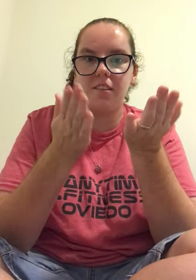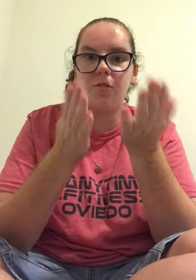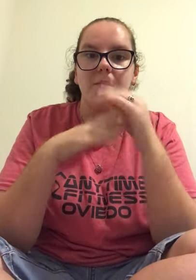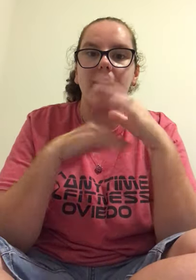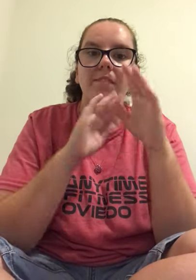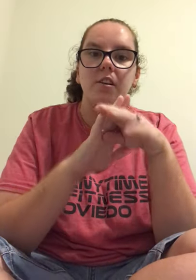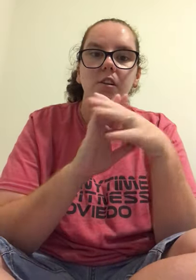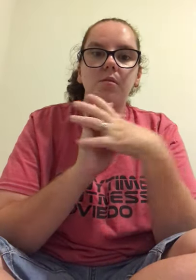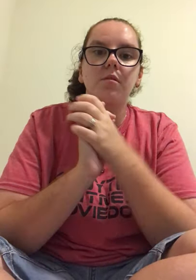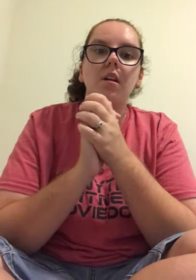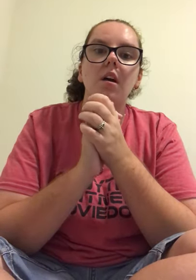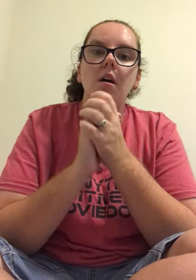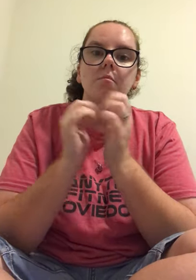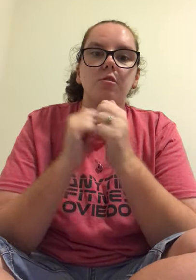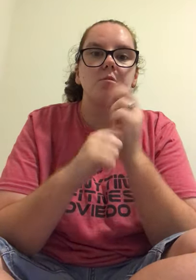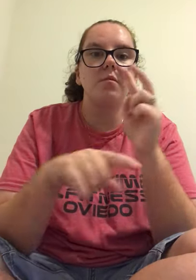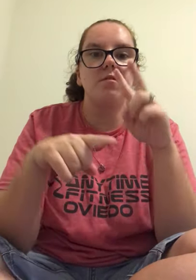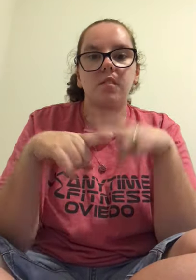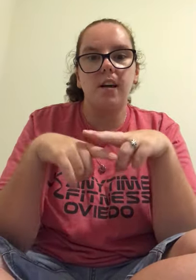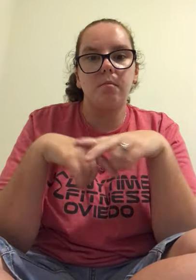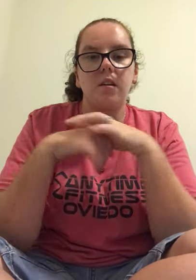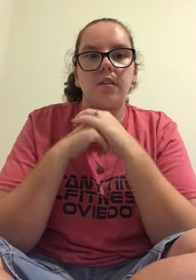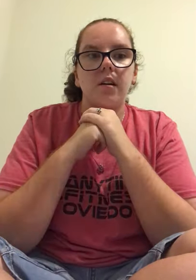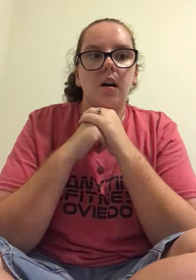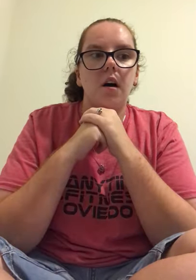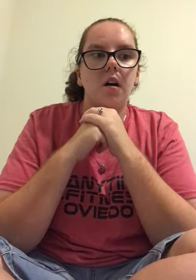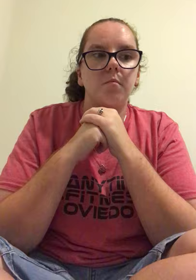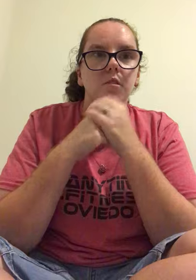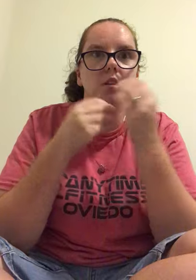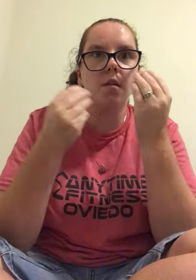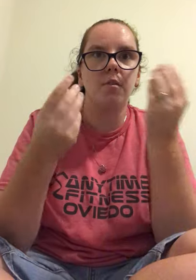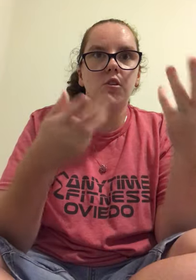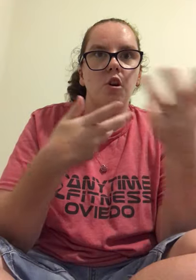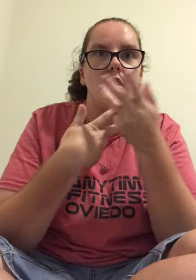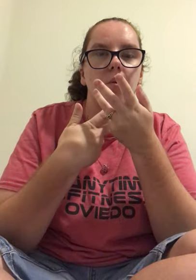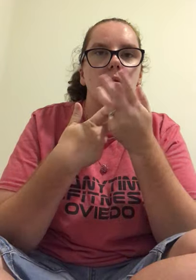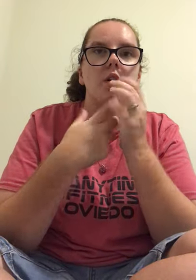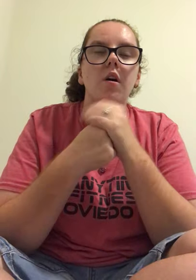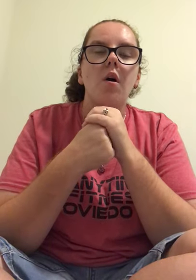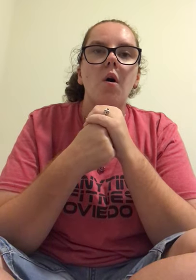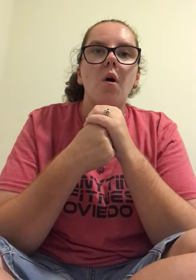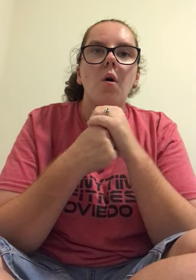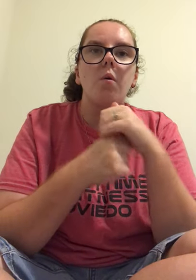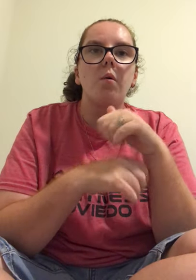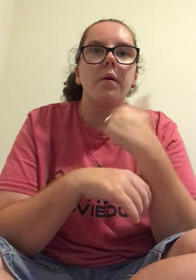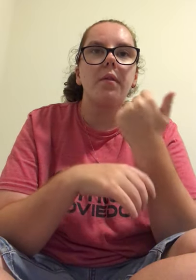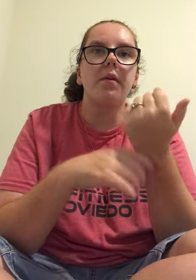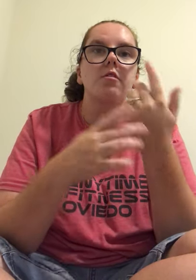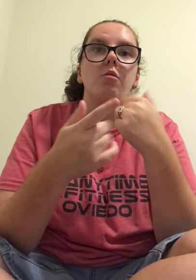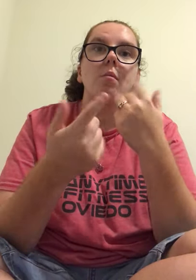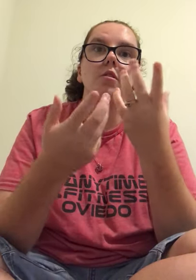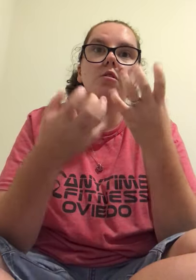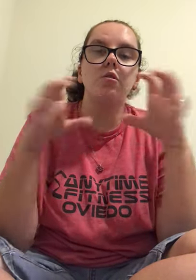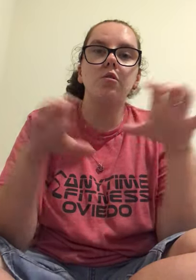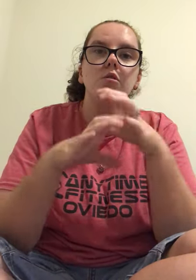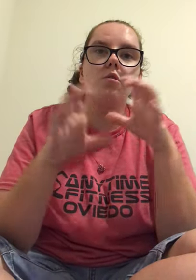doing my videos with the vocabulary um just let me know what are the things you want me to do